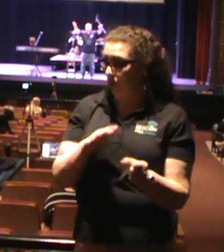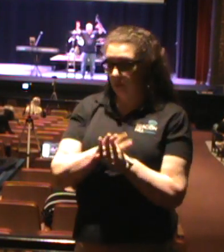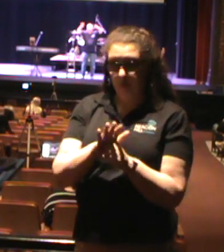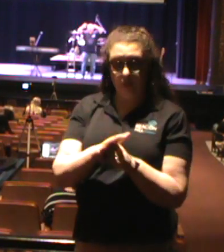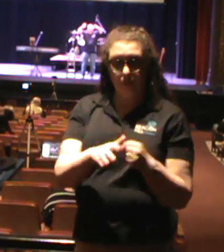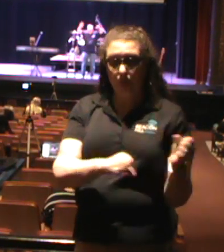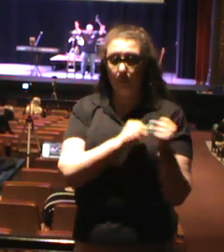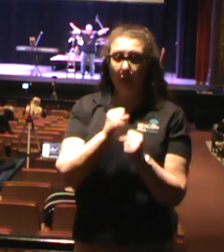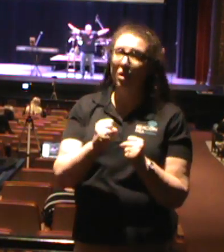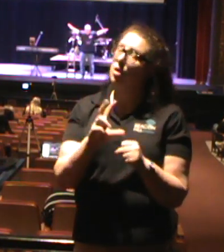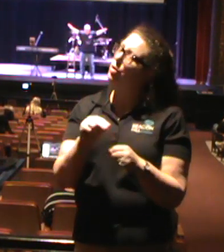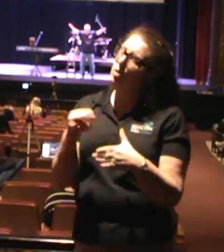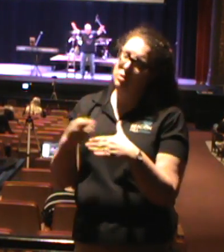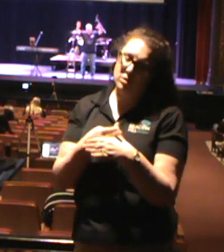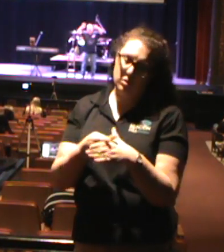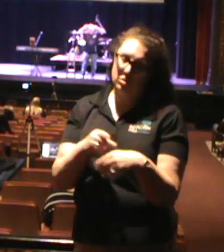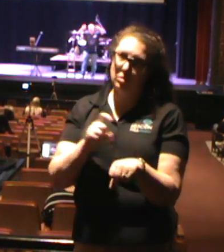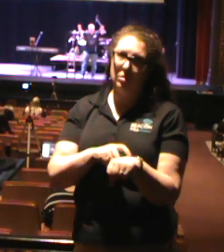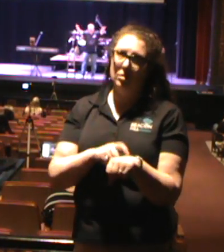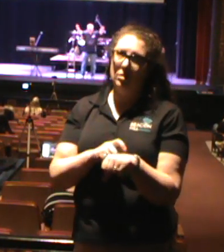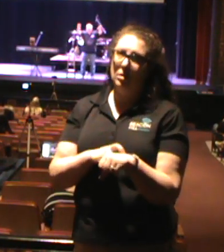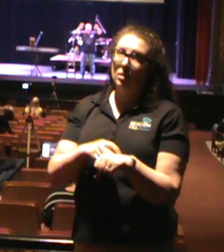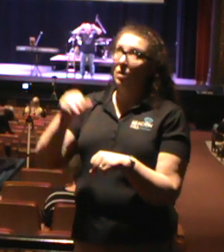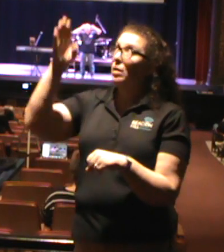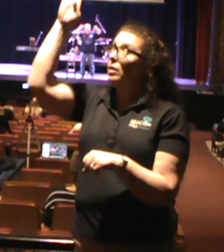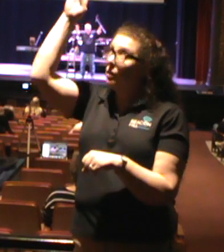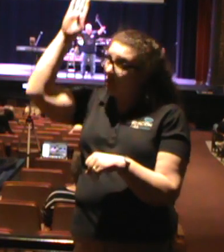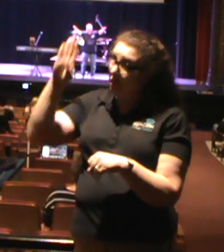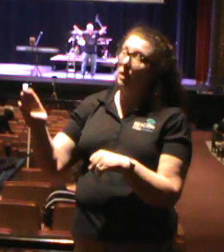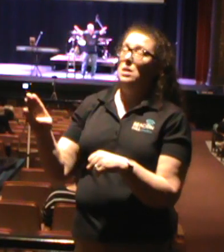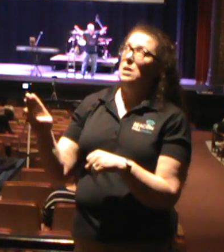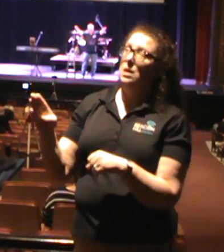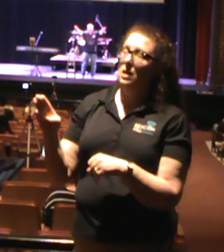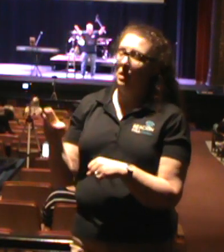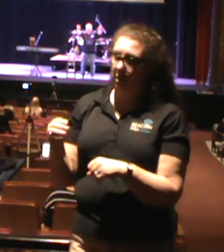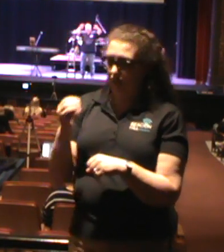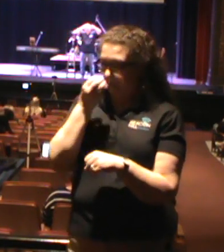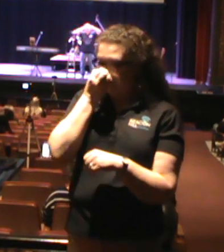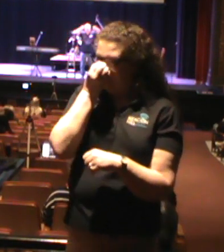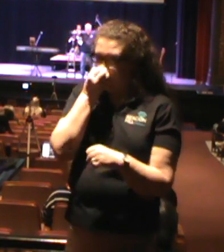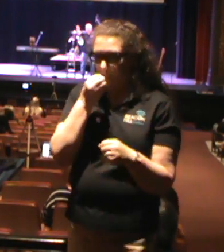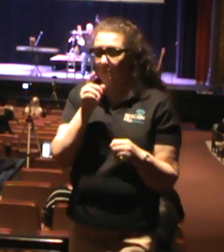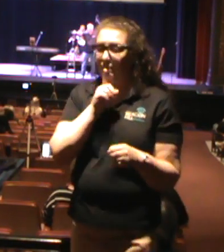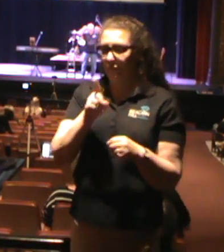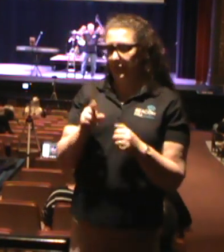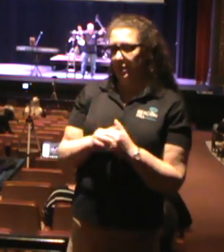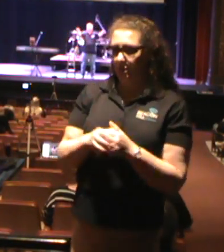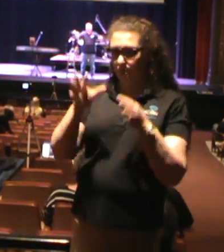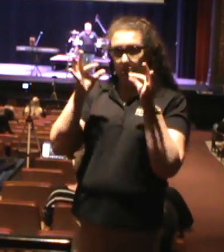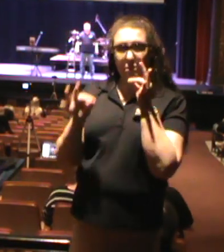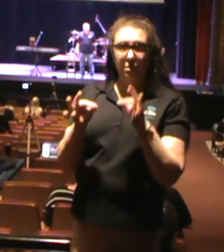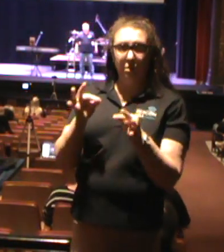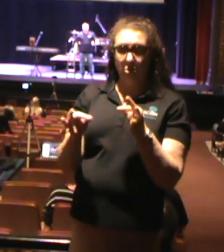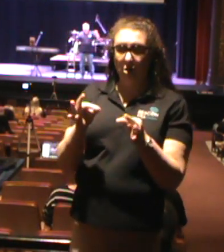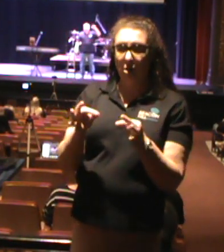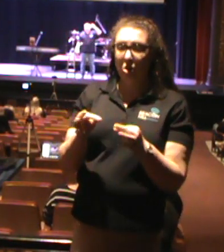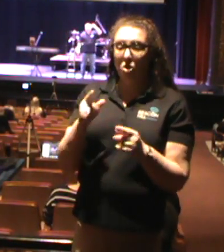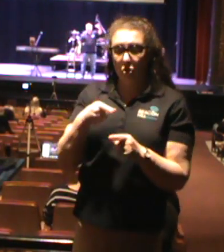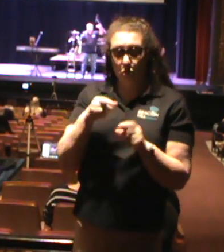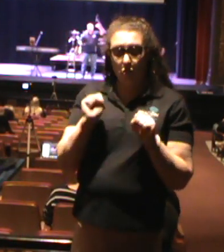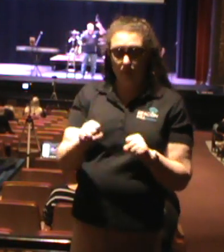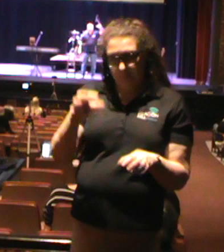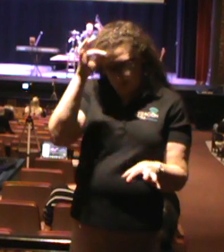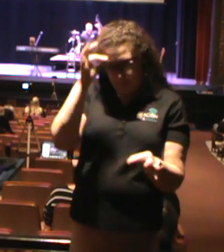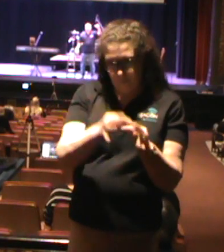eternal judge. He is the control of all. You can be faithful on Satan's outdoor playground because you know that God is faithful. That